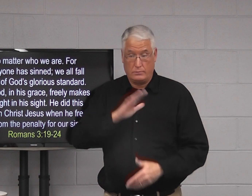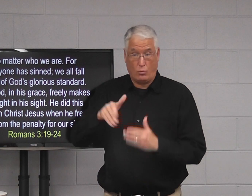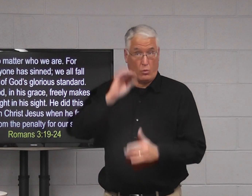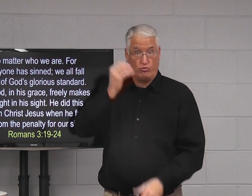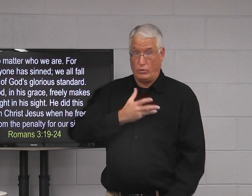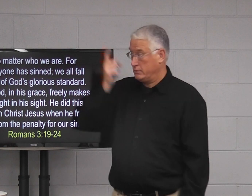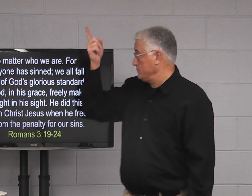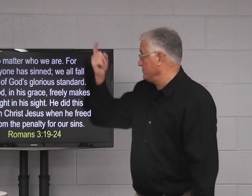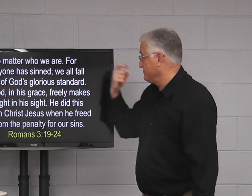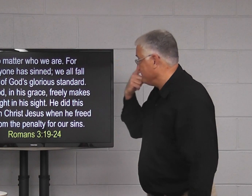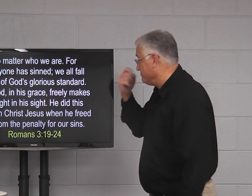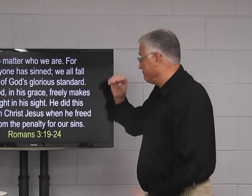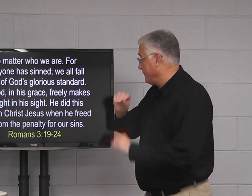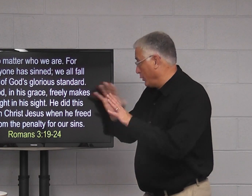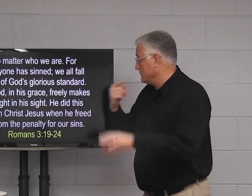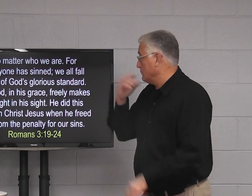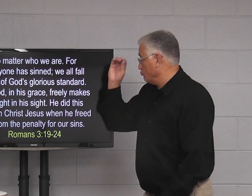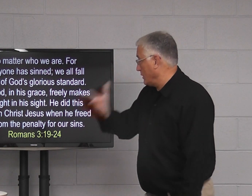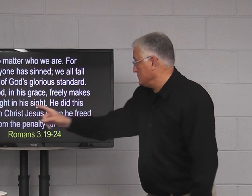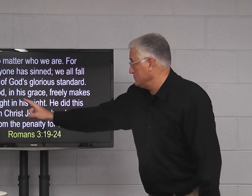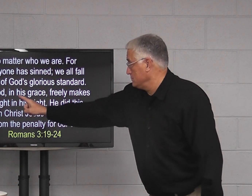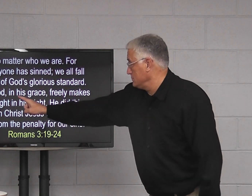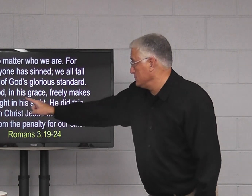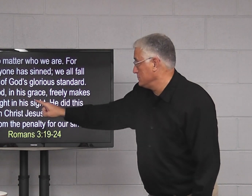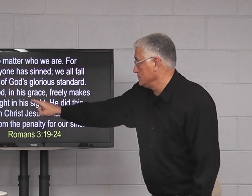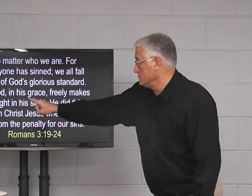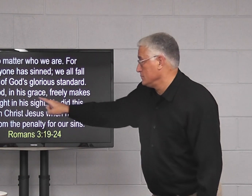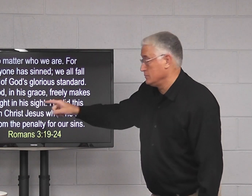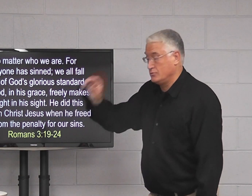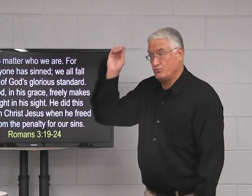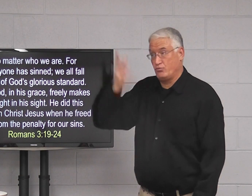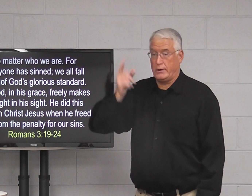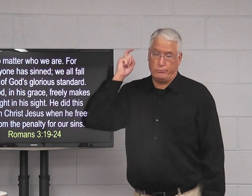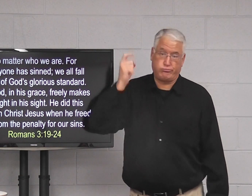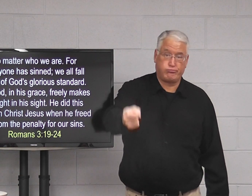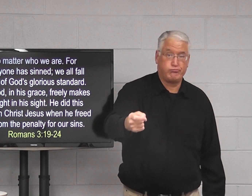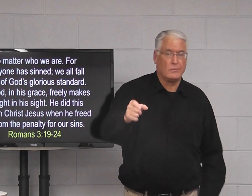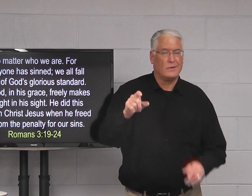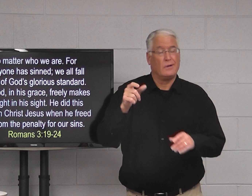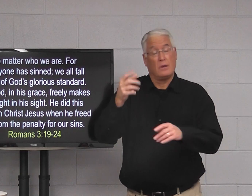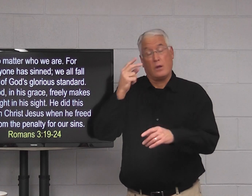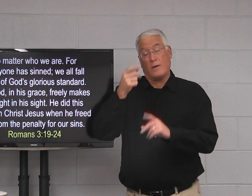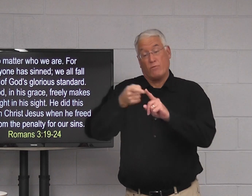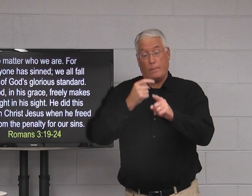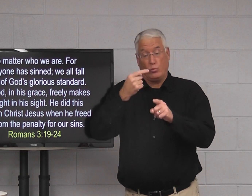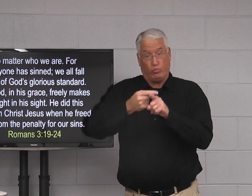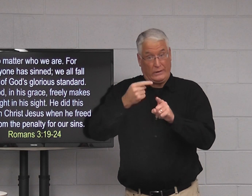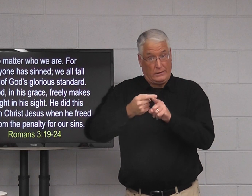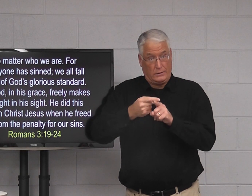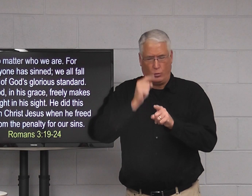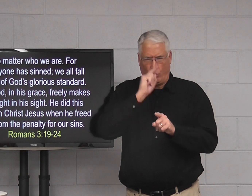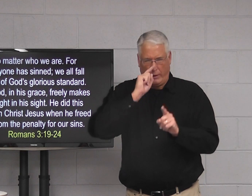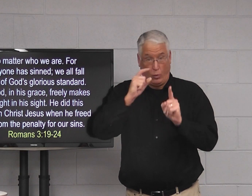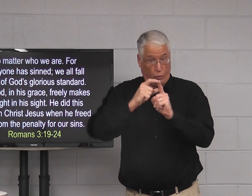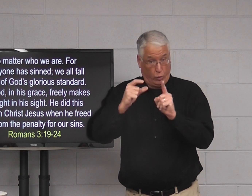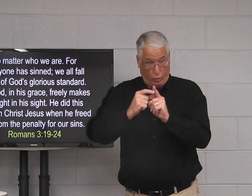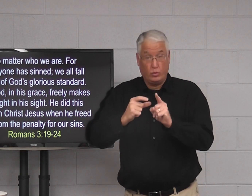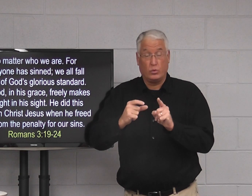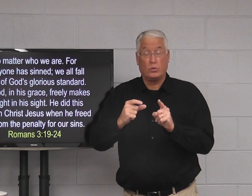And grace the grace only comes from God. He gives it to us. From the Greek